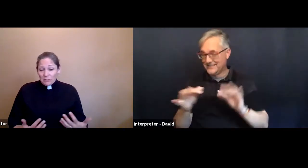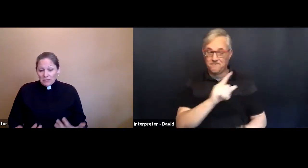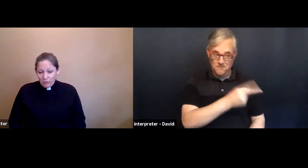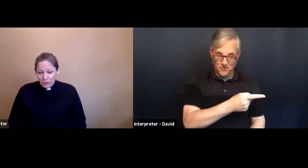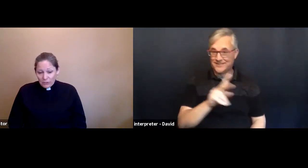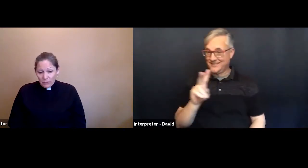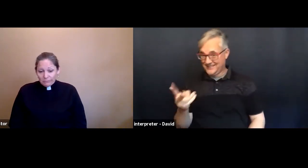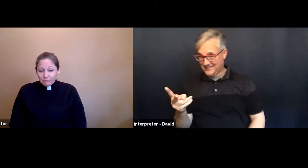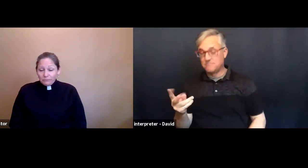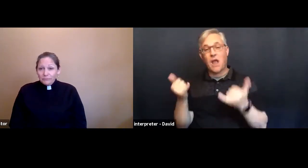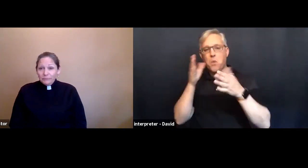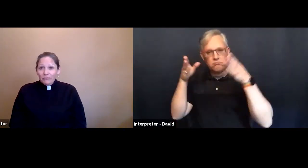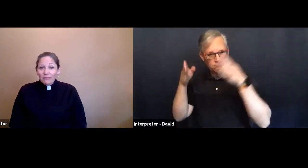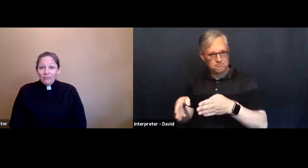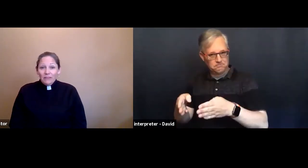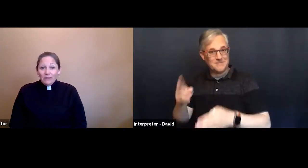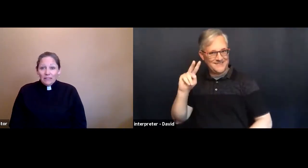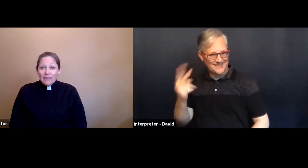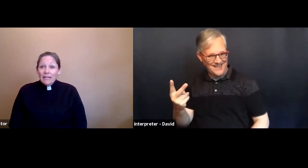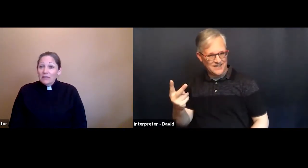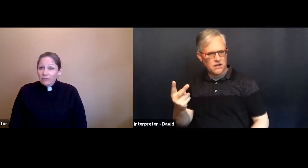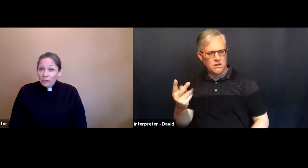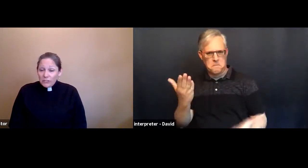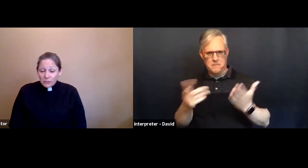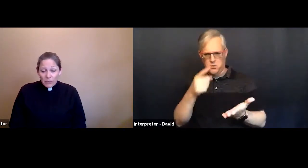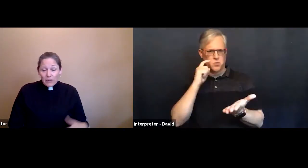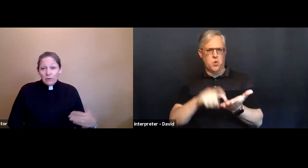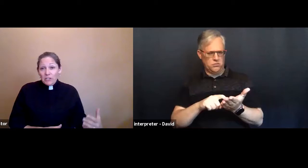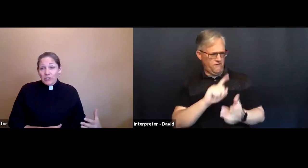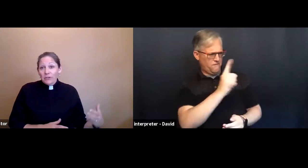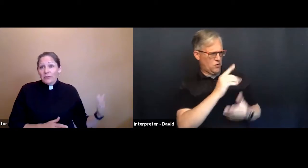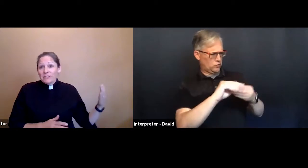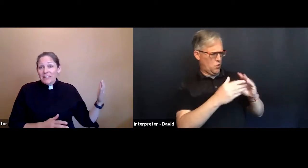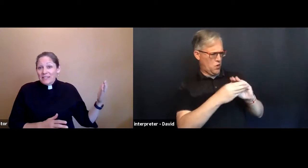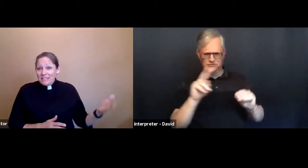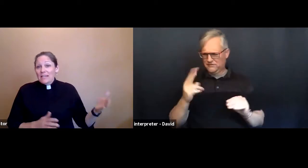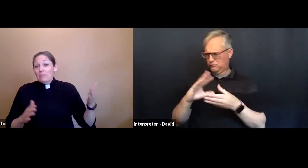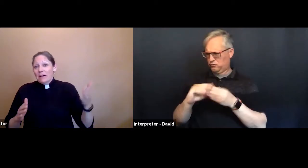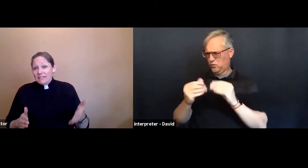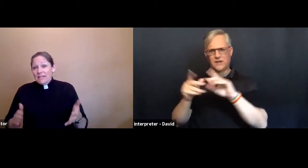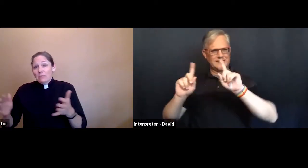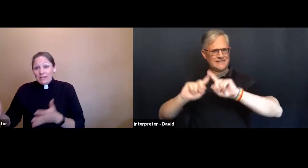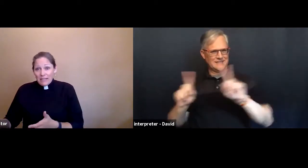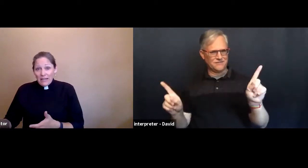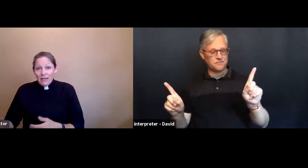to the first one. In the first story, creation goes day by day by day.